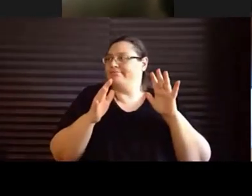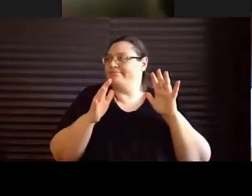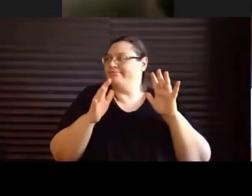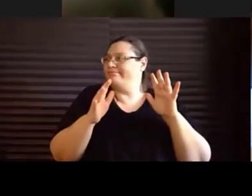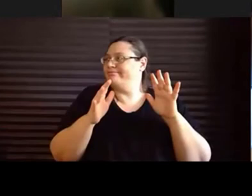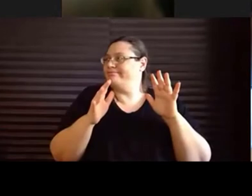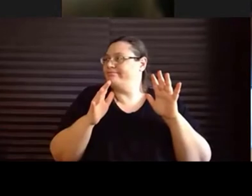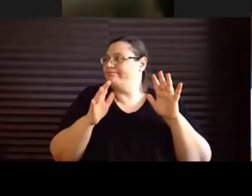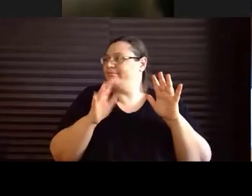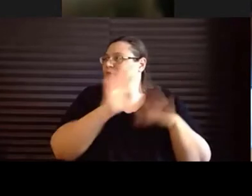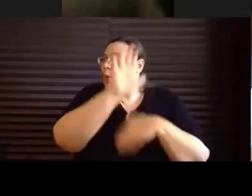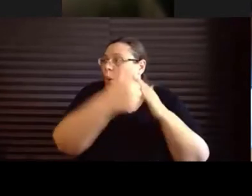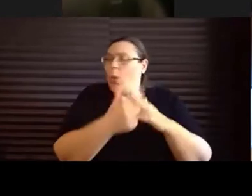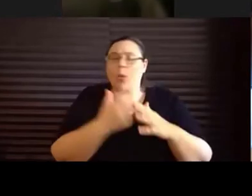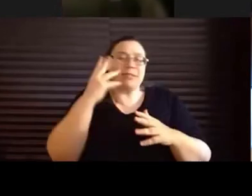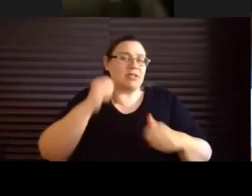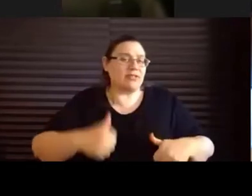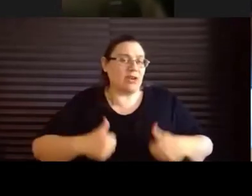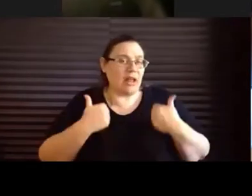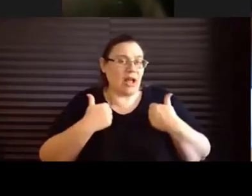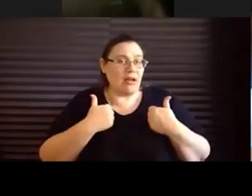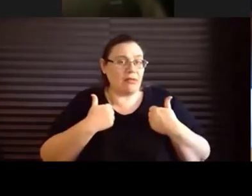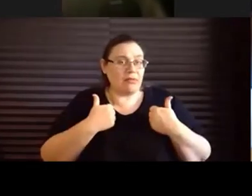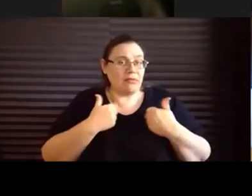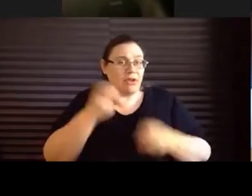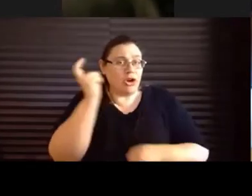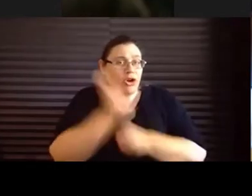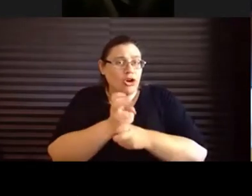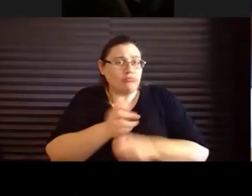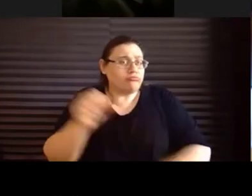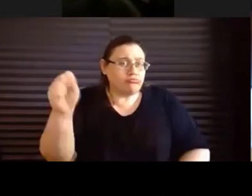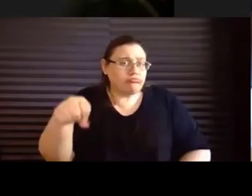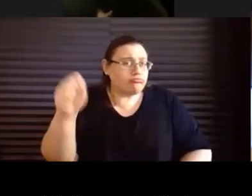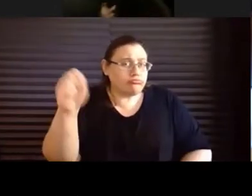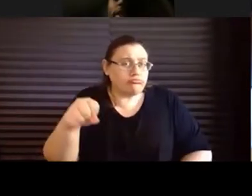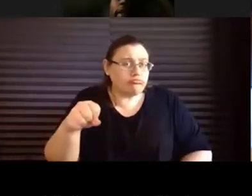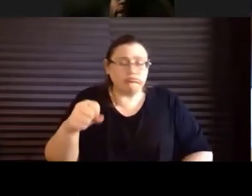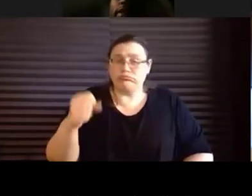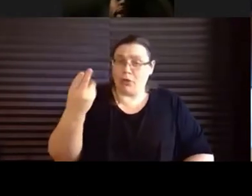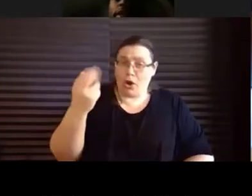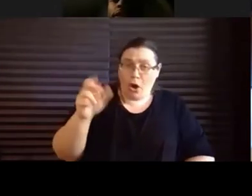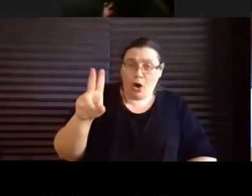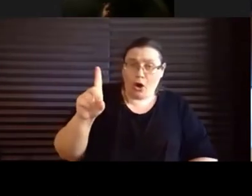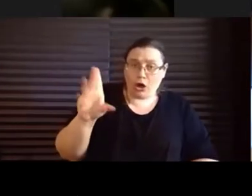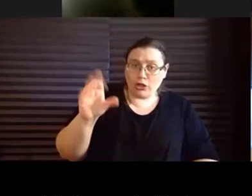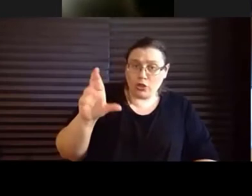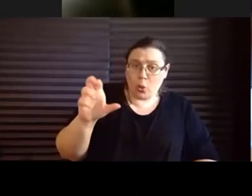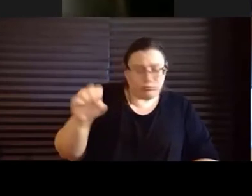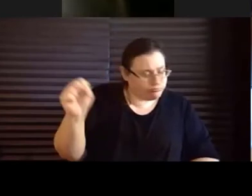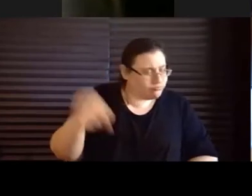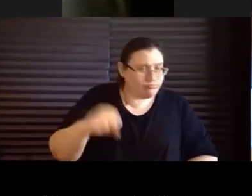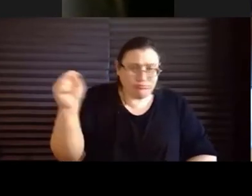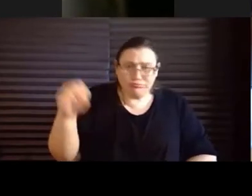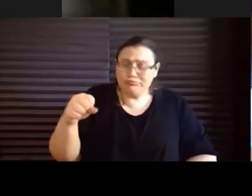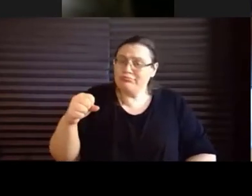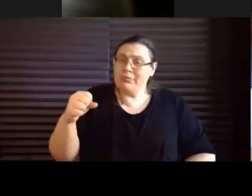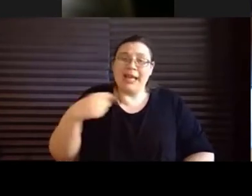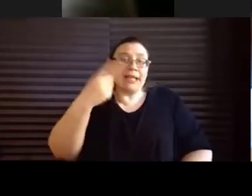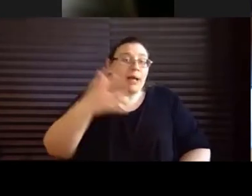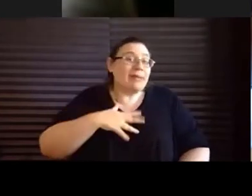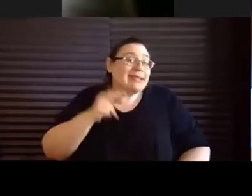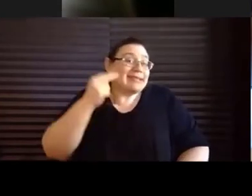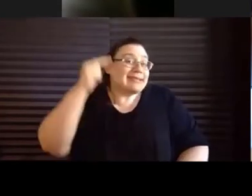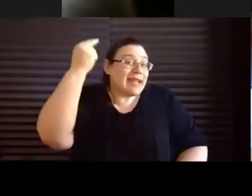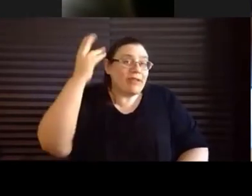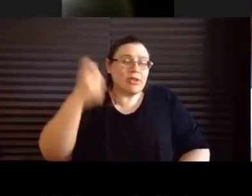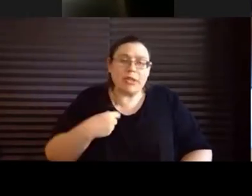experience. Yes, it's hard, it's hard core, you know, I tell, I tell my nieces and nephews, you